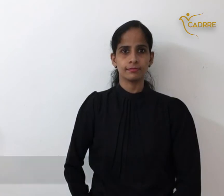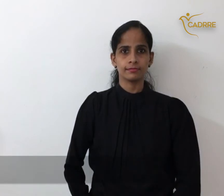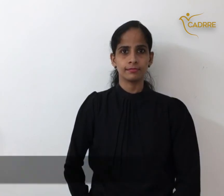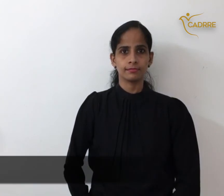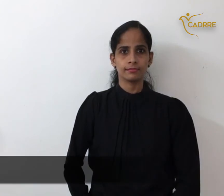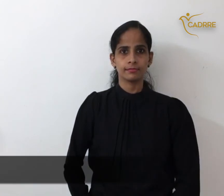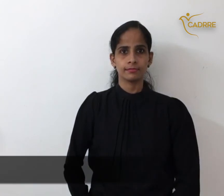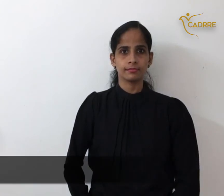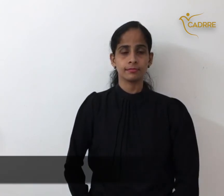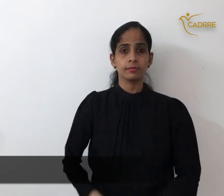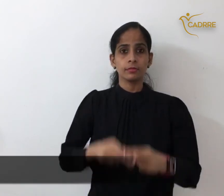Egg Egg